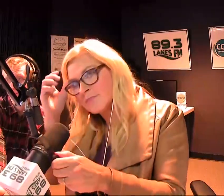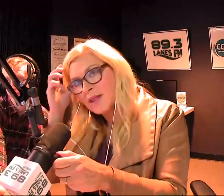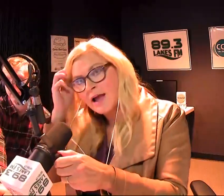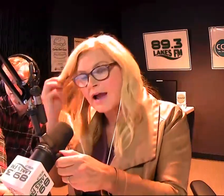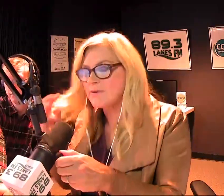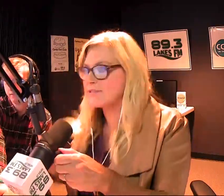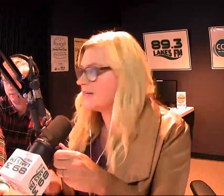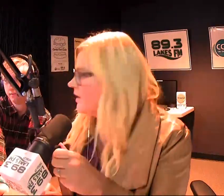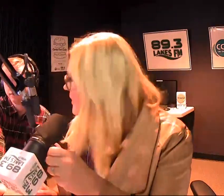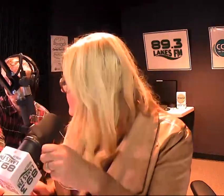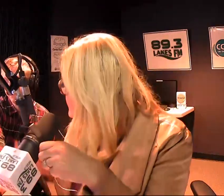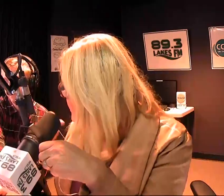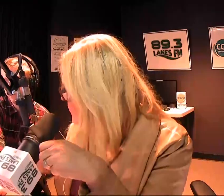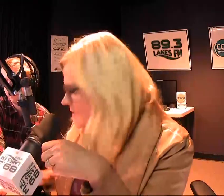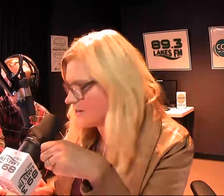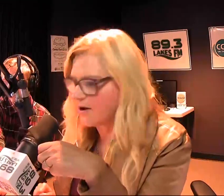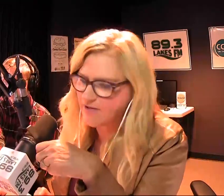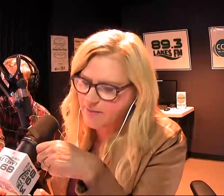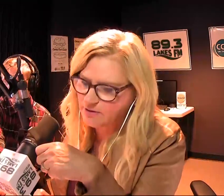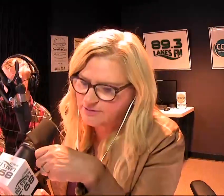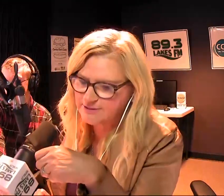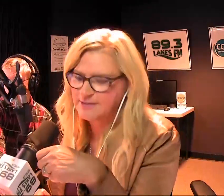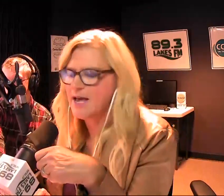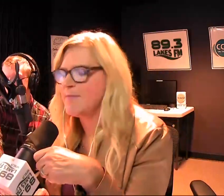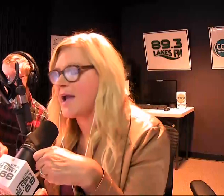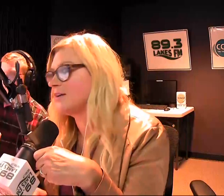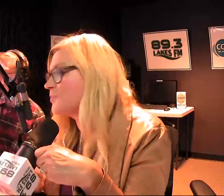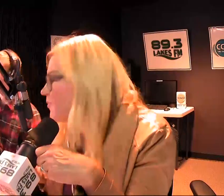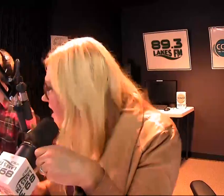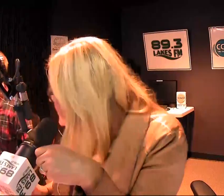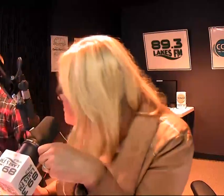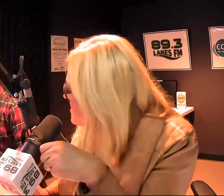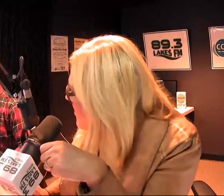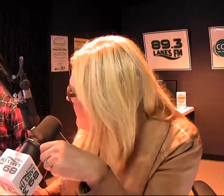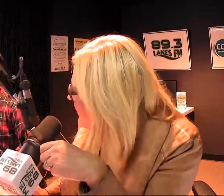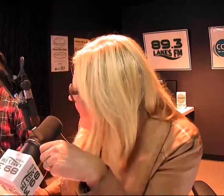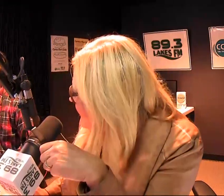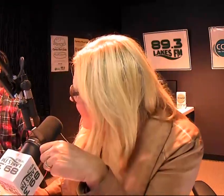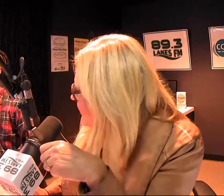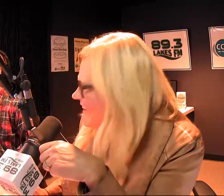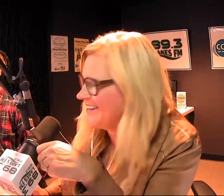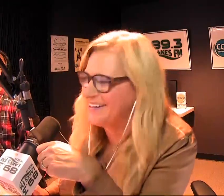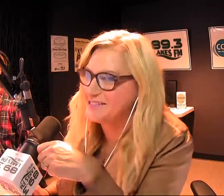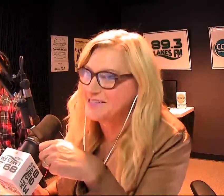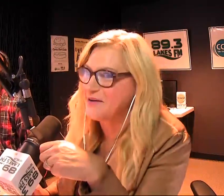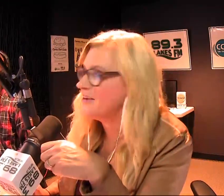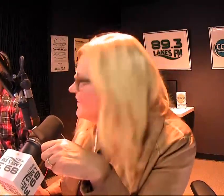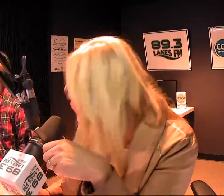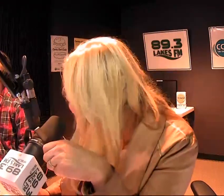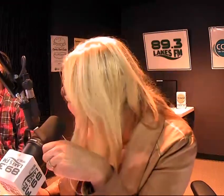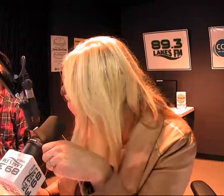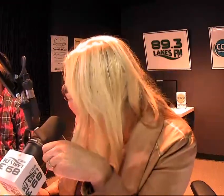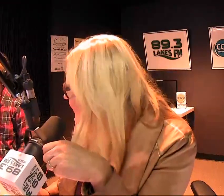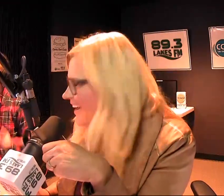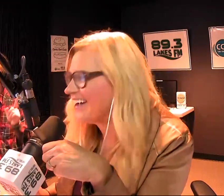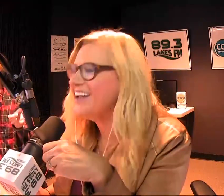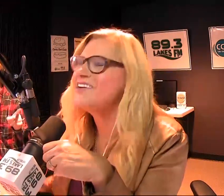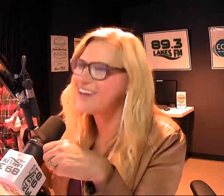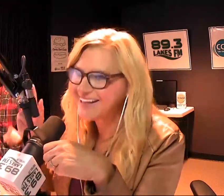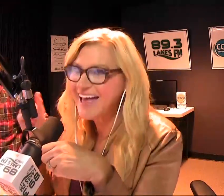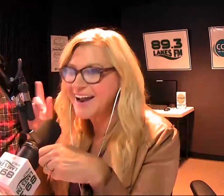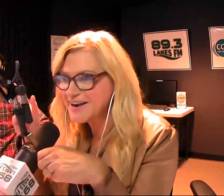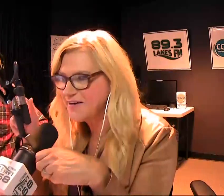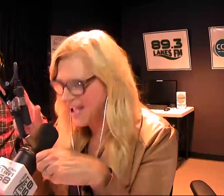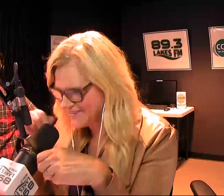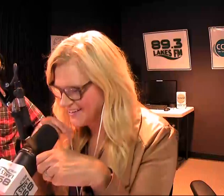I will say, Tyler, we still have cable at my house. But we also still have a landline. Wow. That I